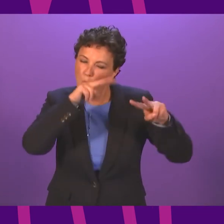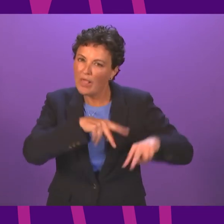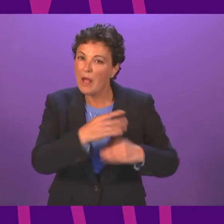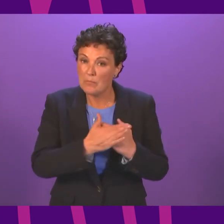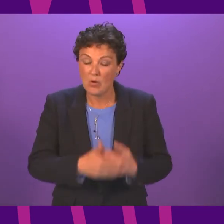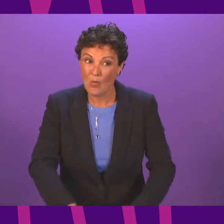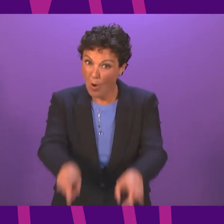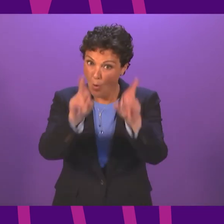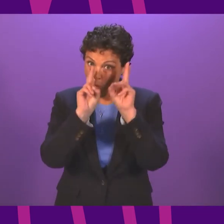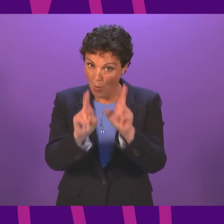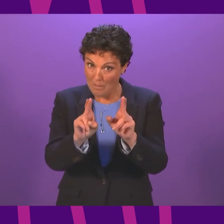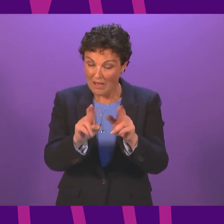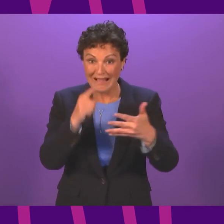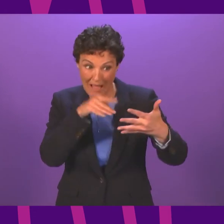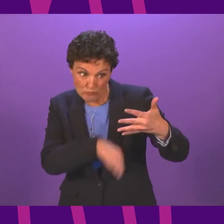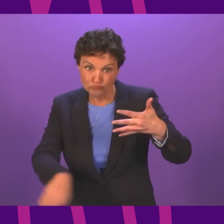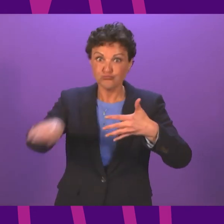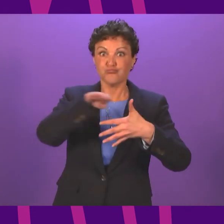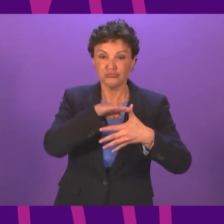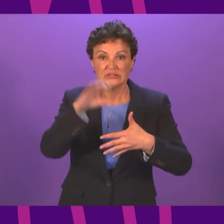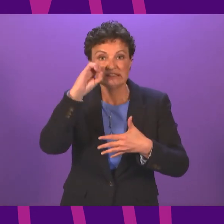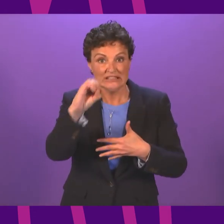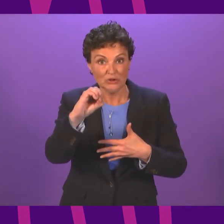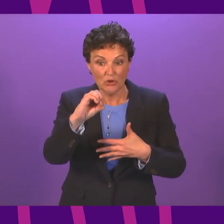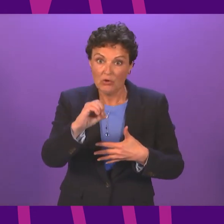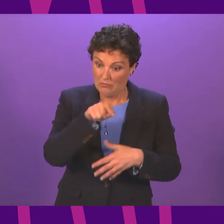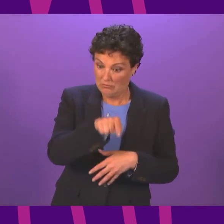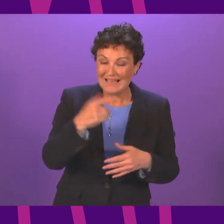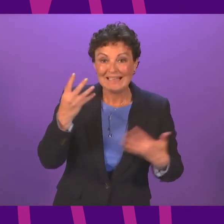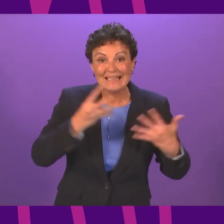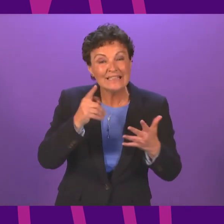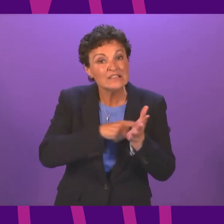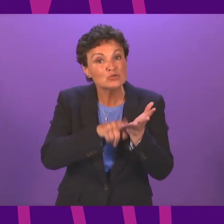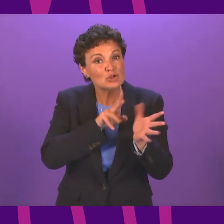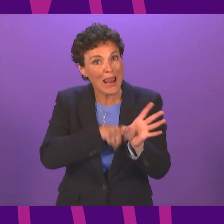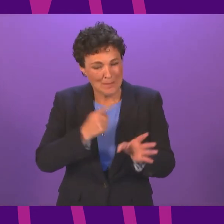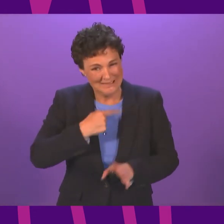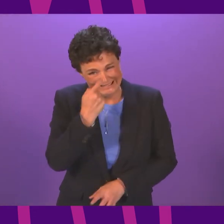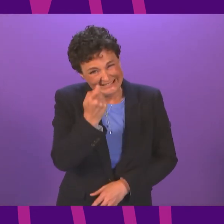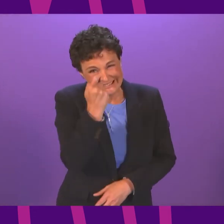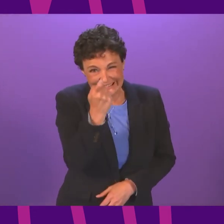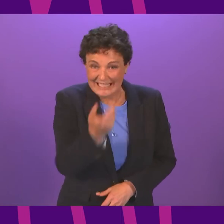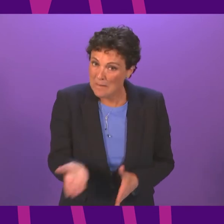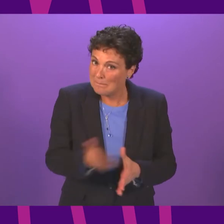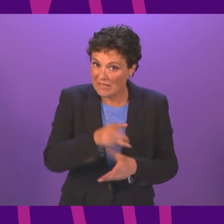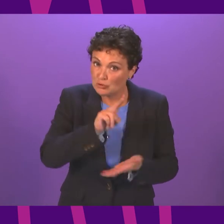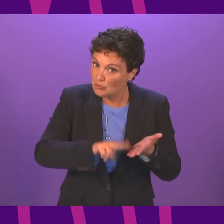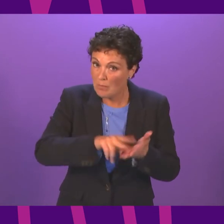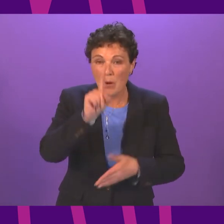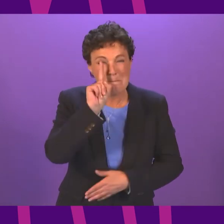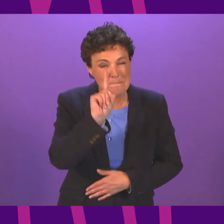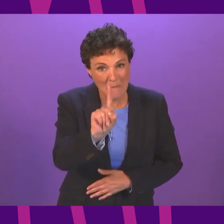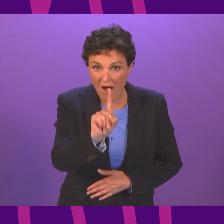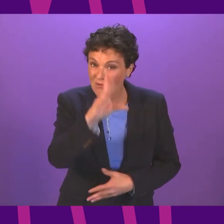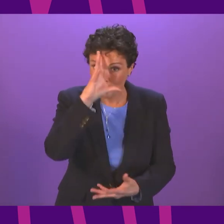to level zero on the 19th of July, that will be a significant step back to normality. But we have always been clear that level